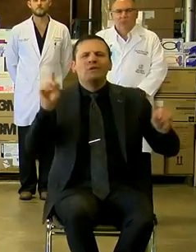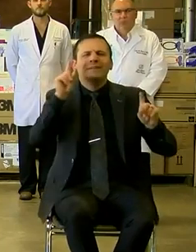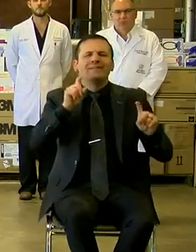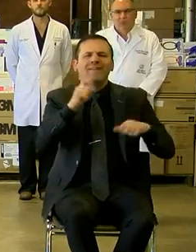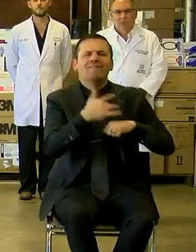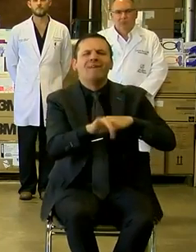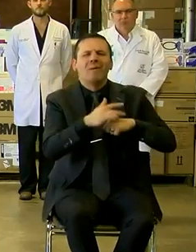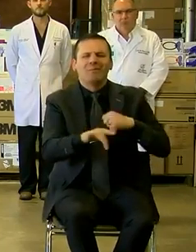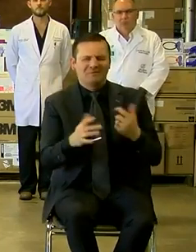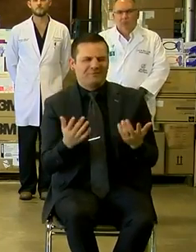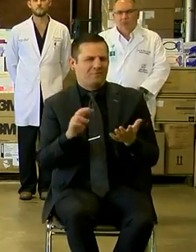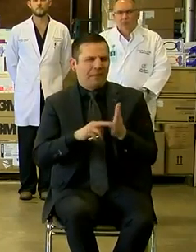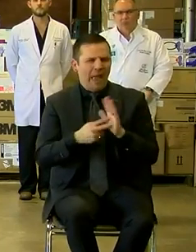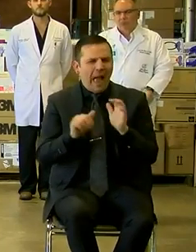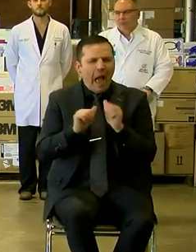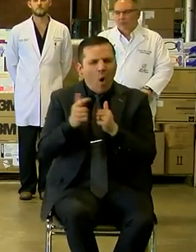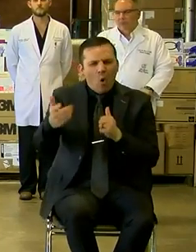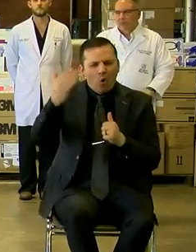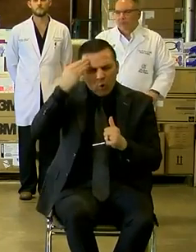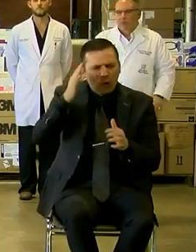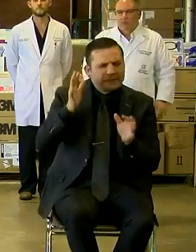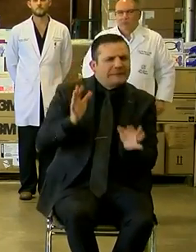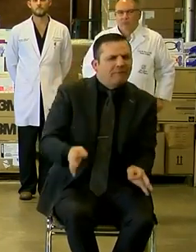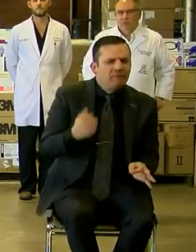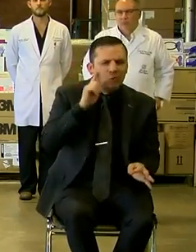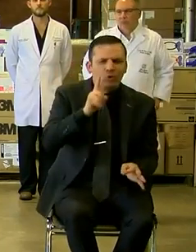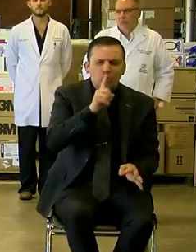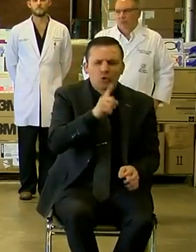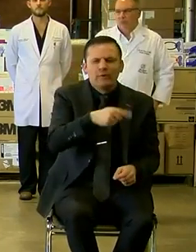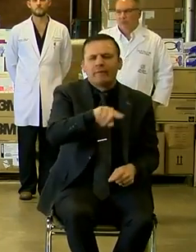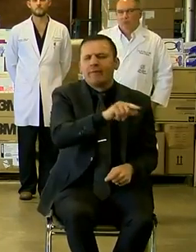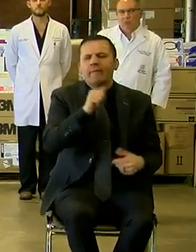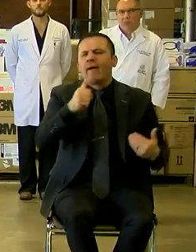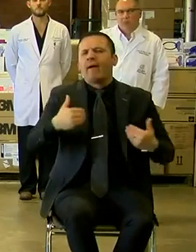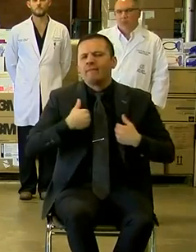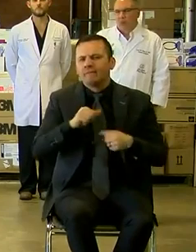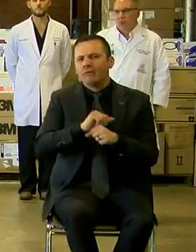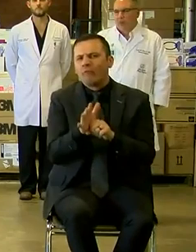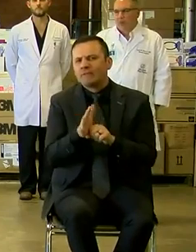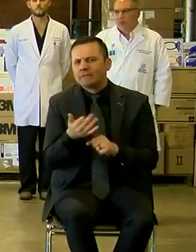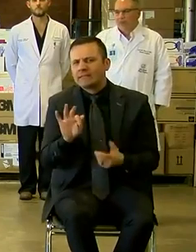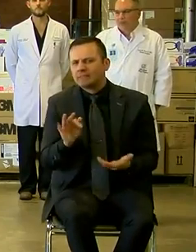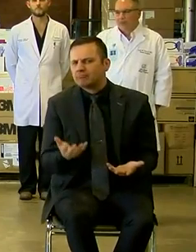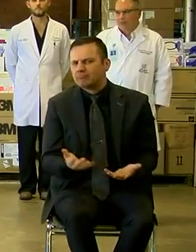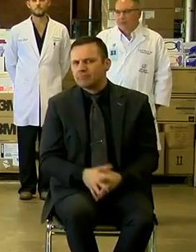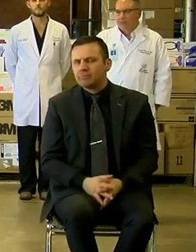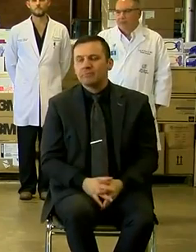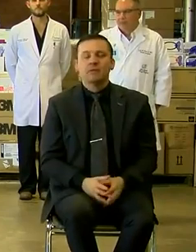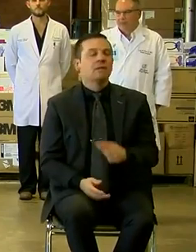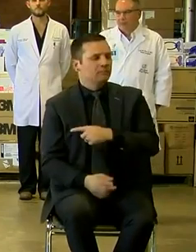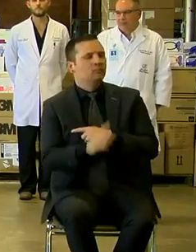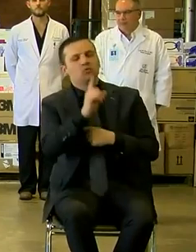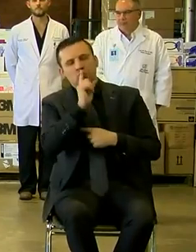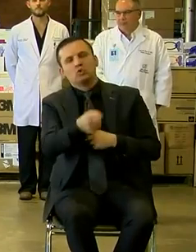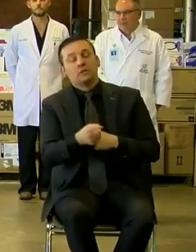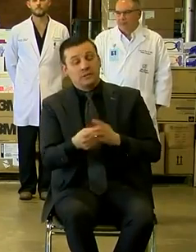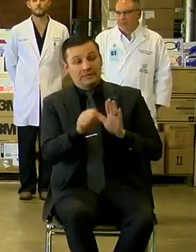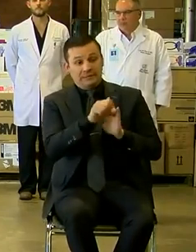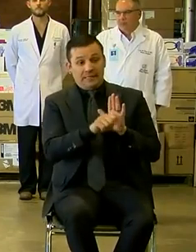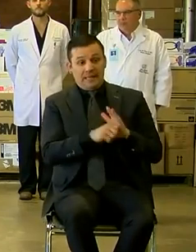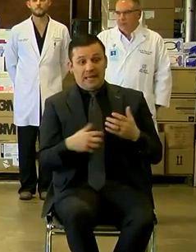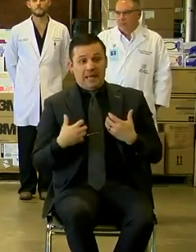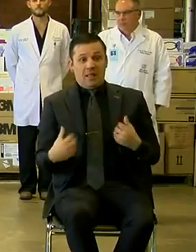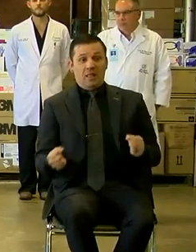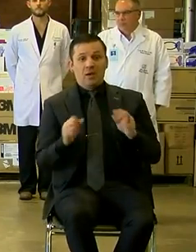why are you sure that that means that you don't have to do that? Sure. The state health department,